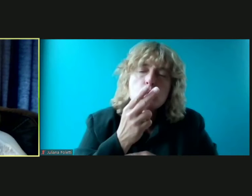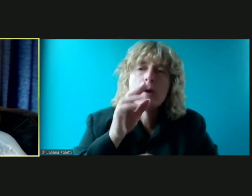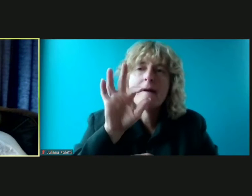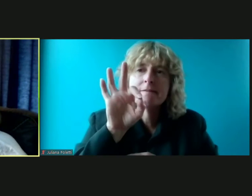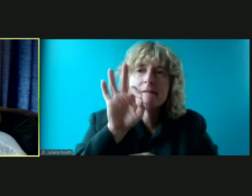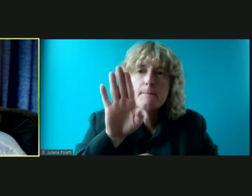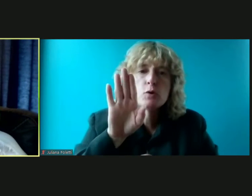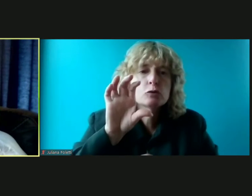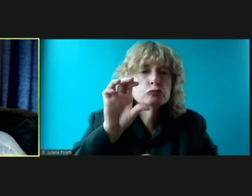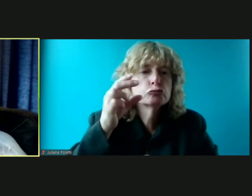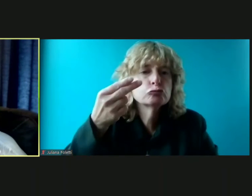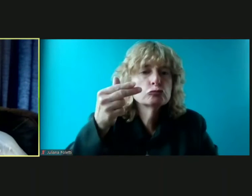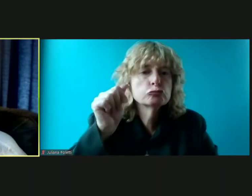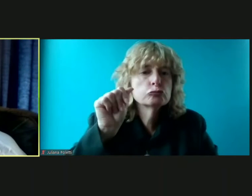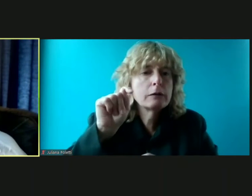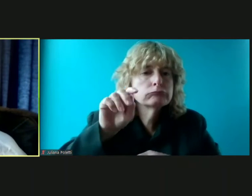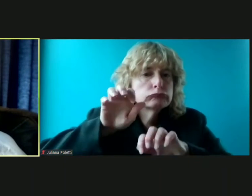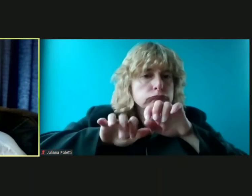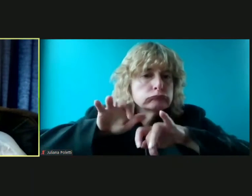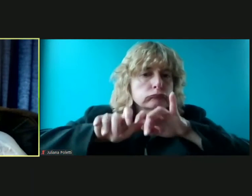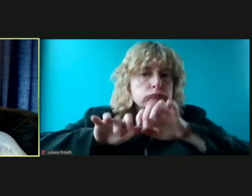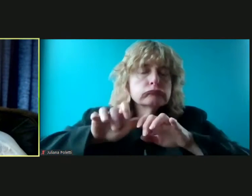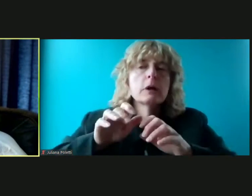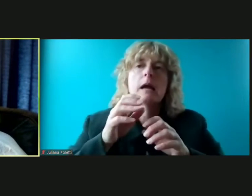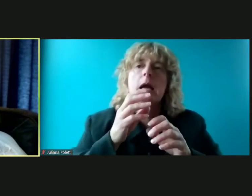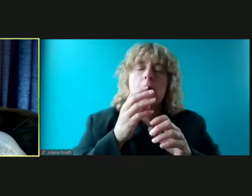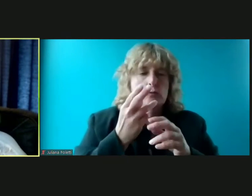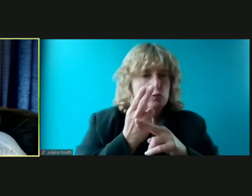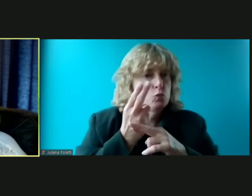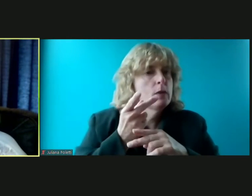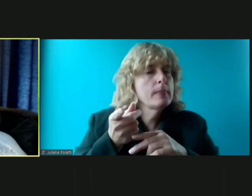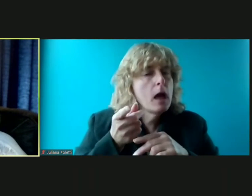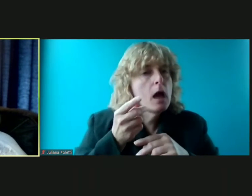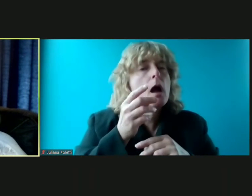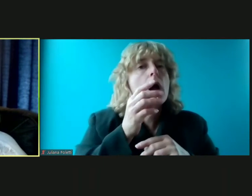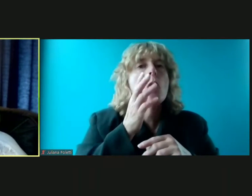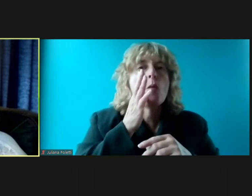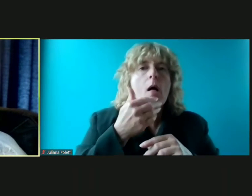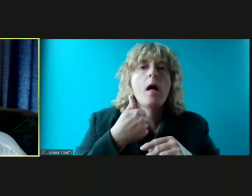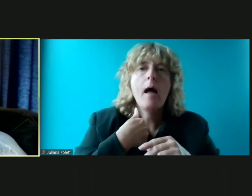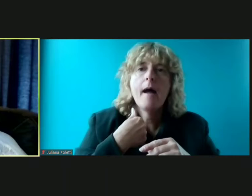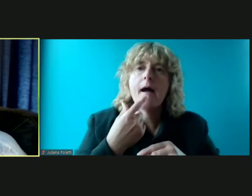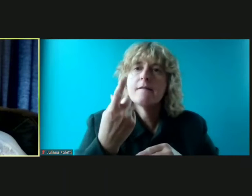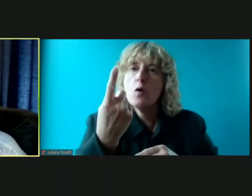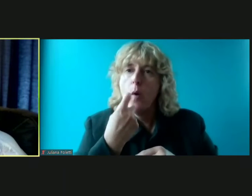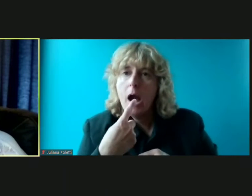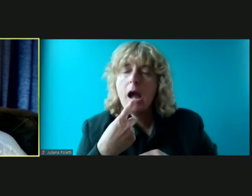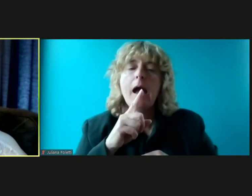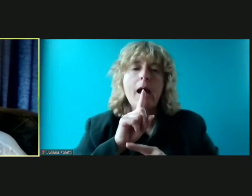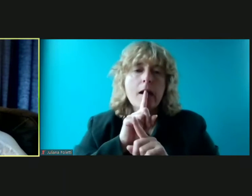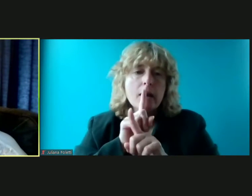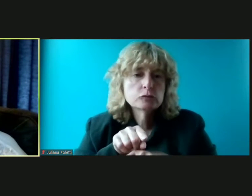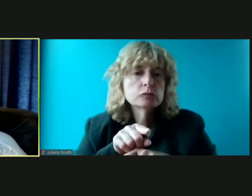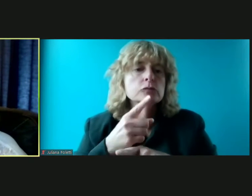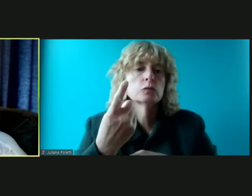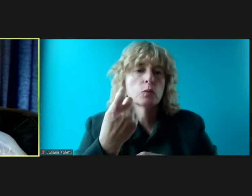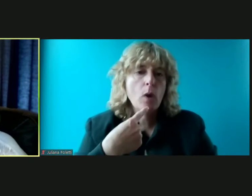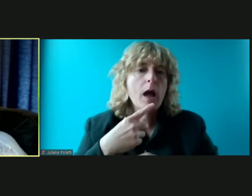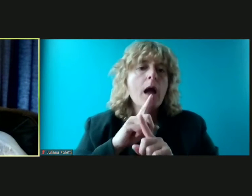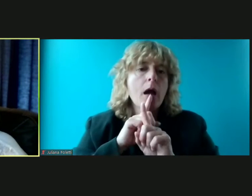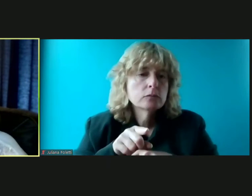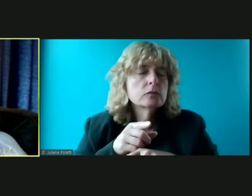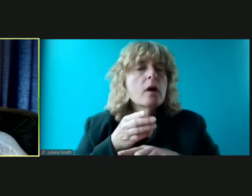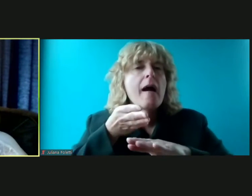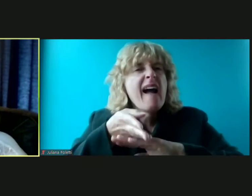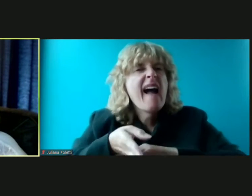your questions um again use the facebook chat we'll have a question and answer session after